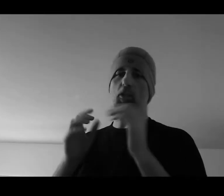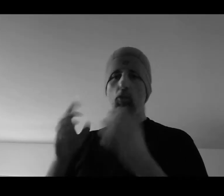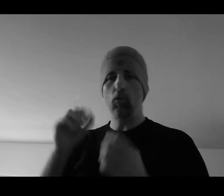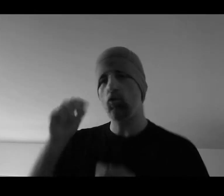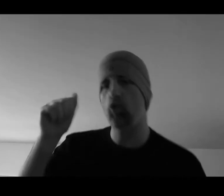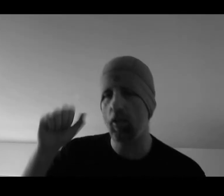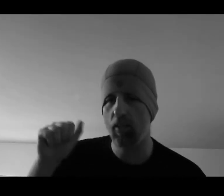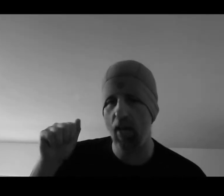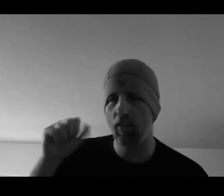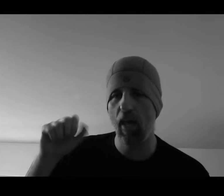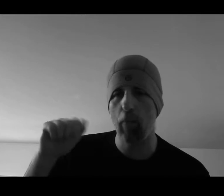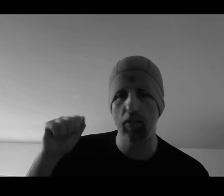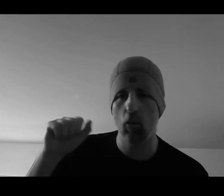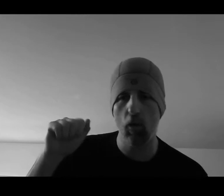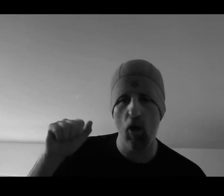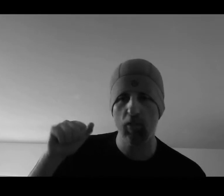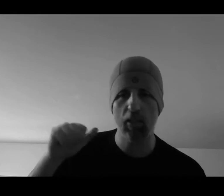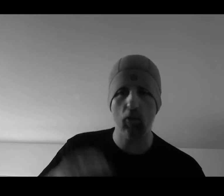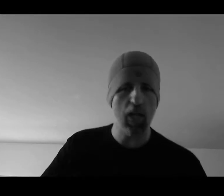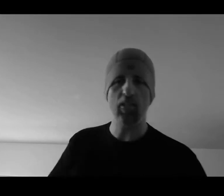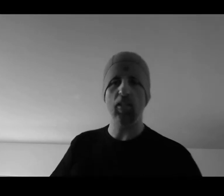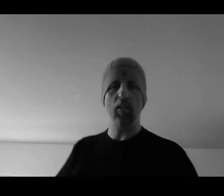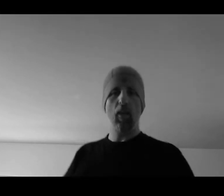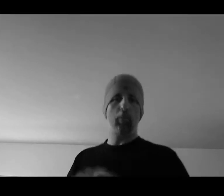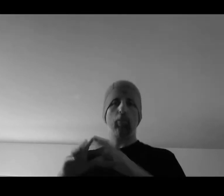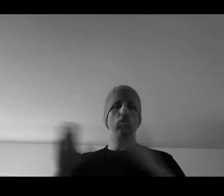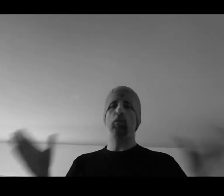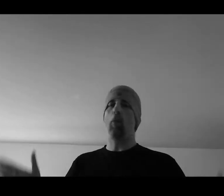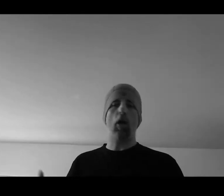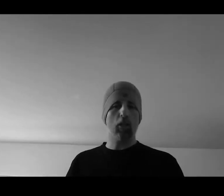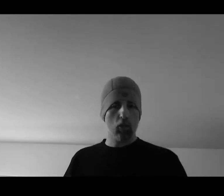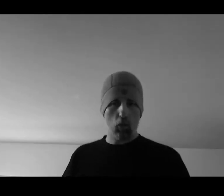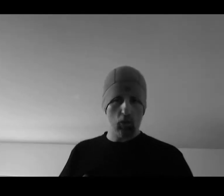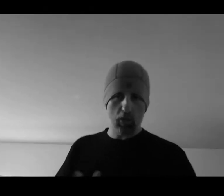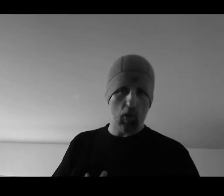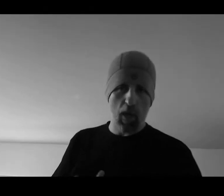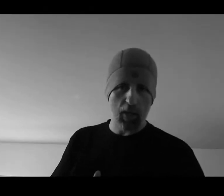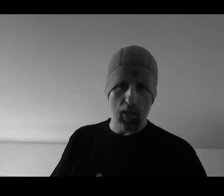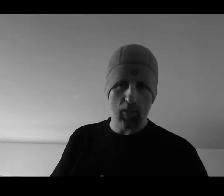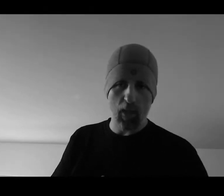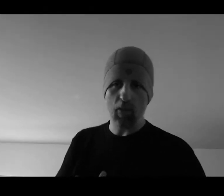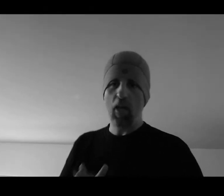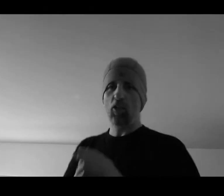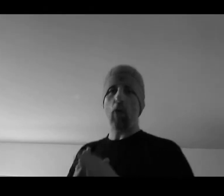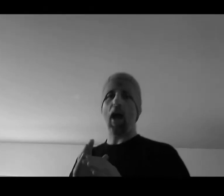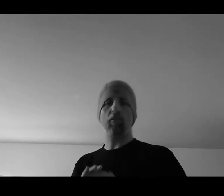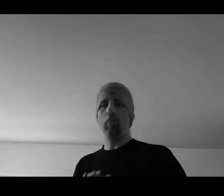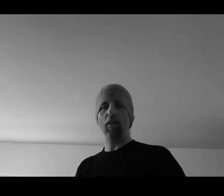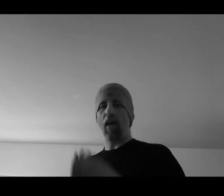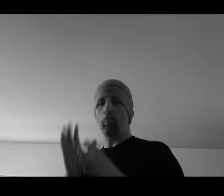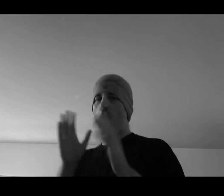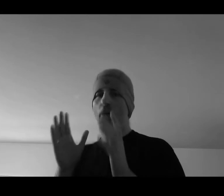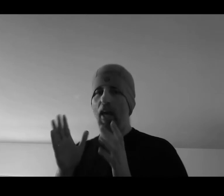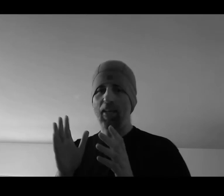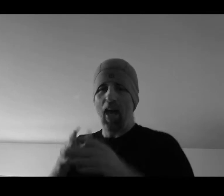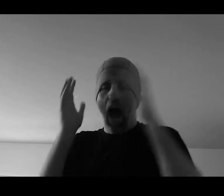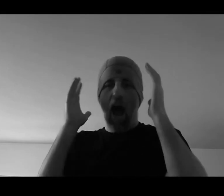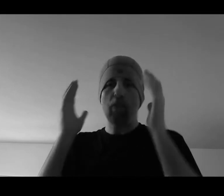as soon as you start detecting that button going off like crazy, people using modding controllers and all that kind of stuff, you have to make that more like, I'm a